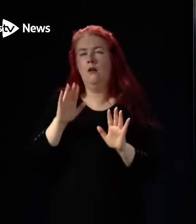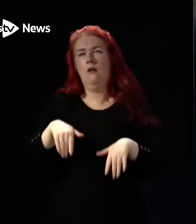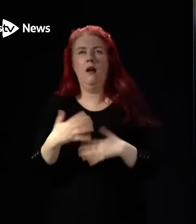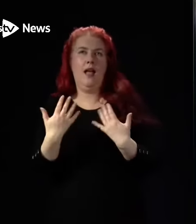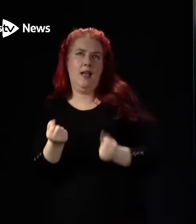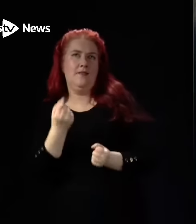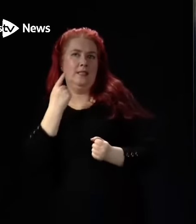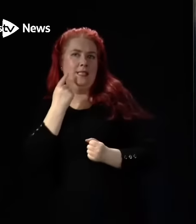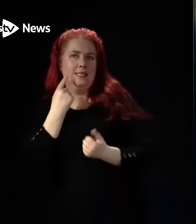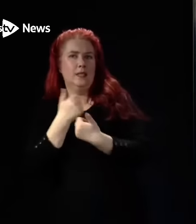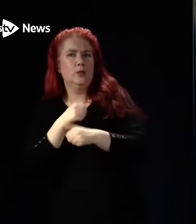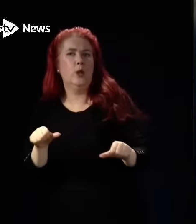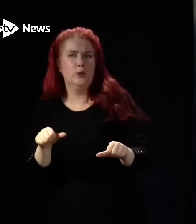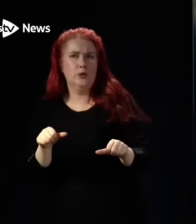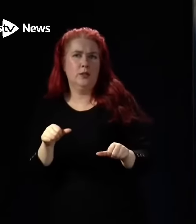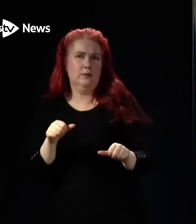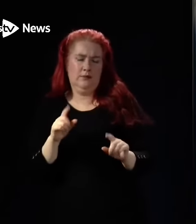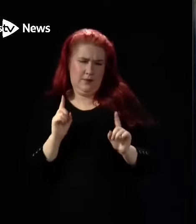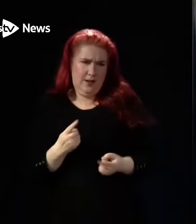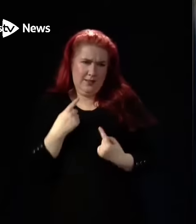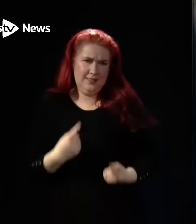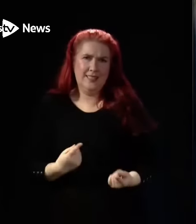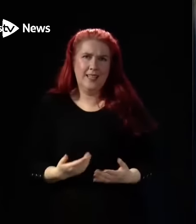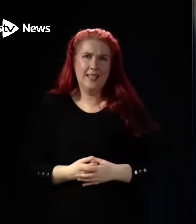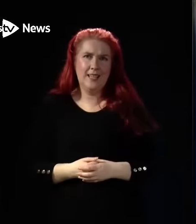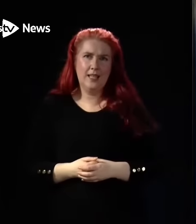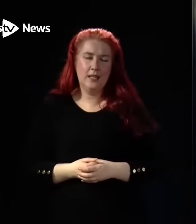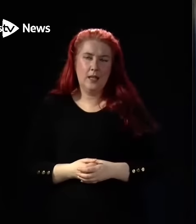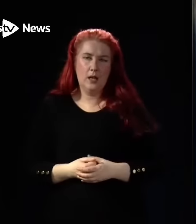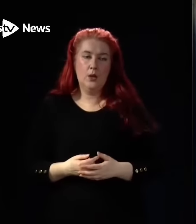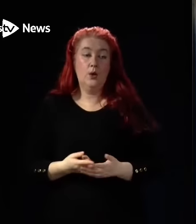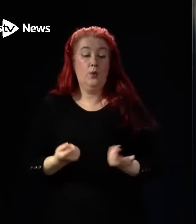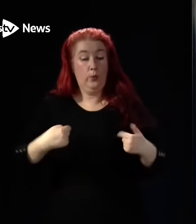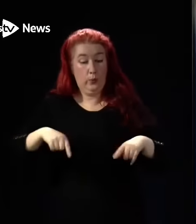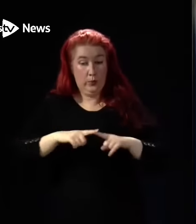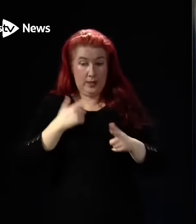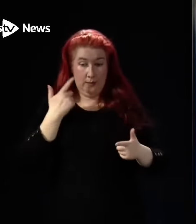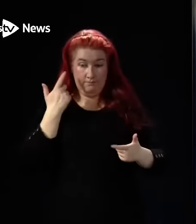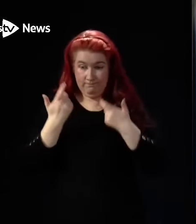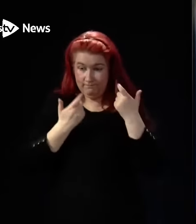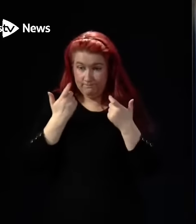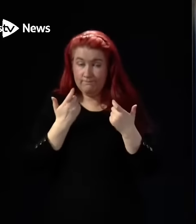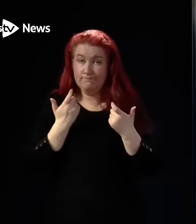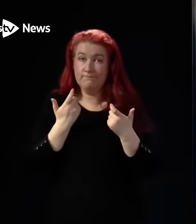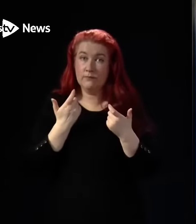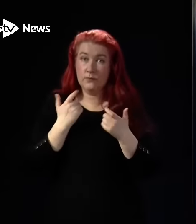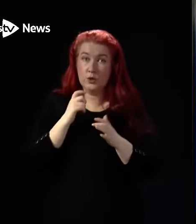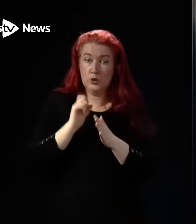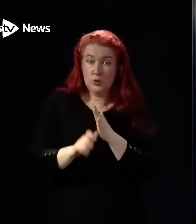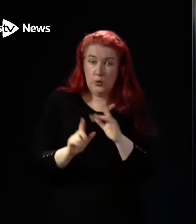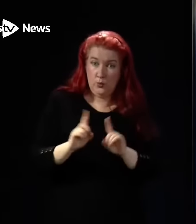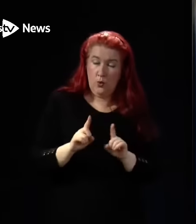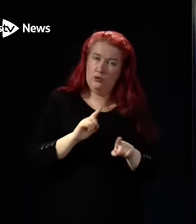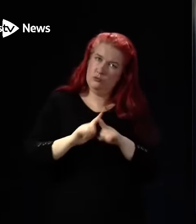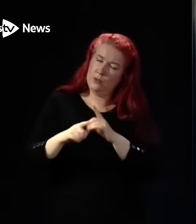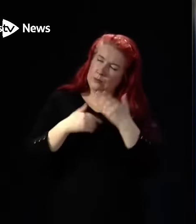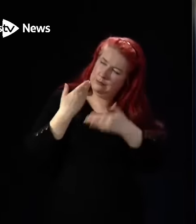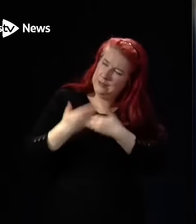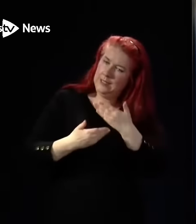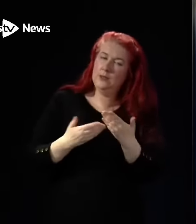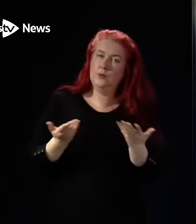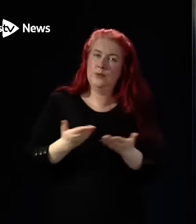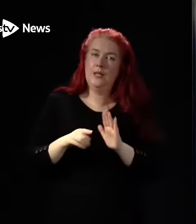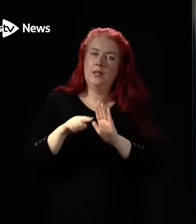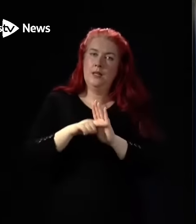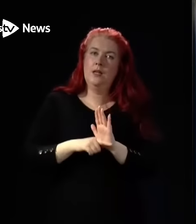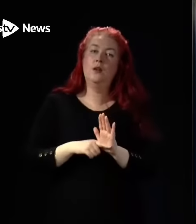solutions to the problem. What we are seeking to do, and what I've tried to set out today, is understand at